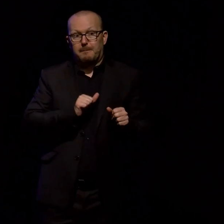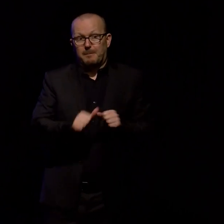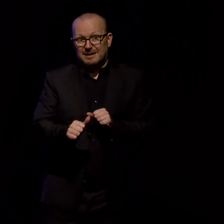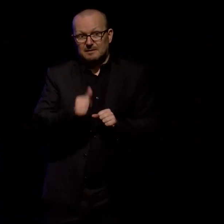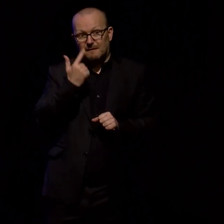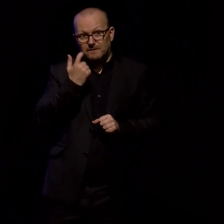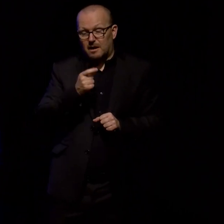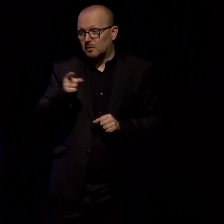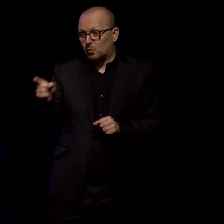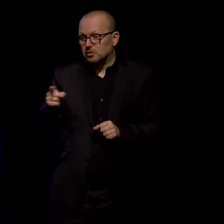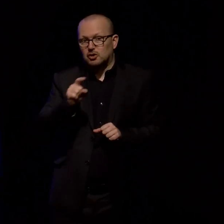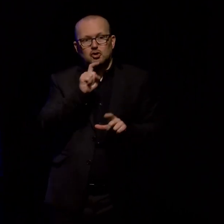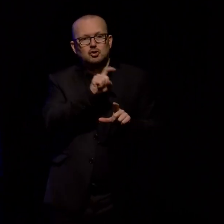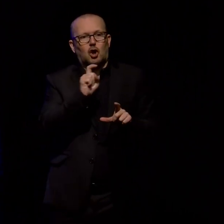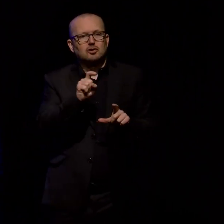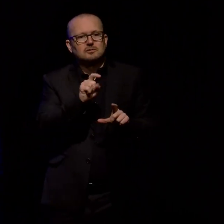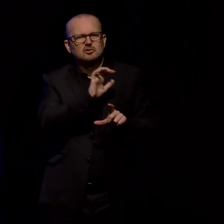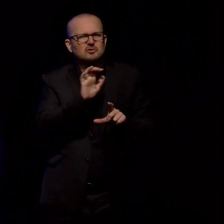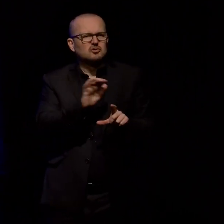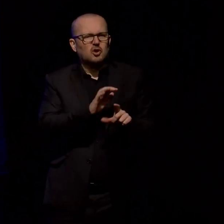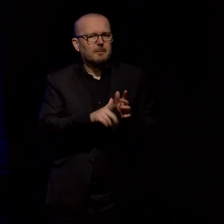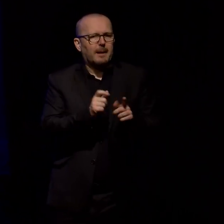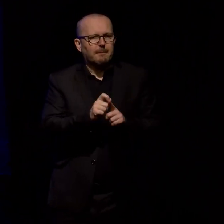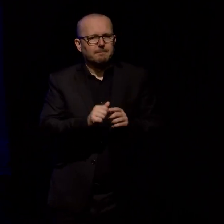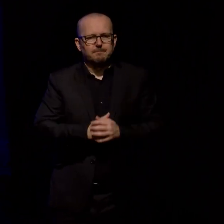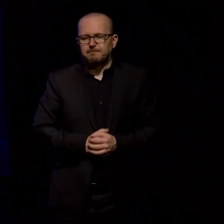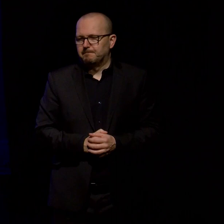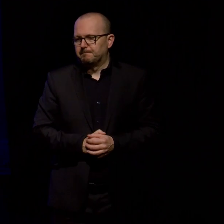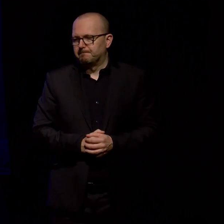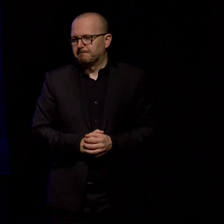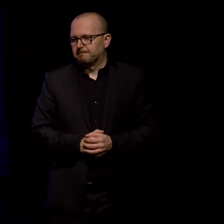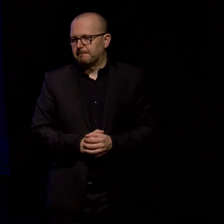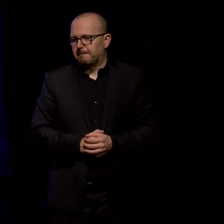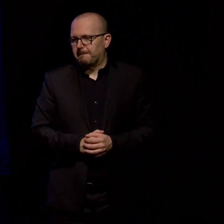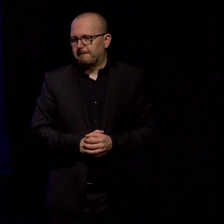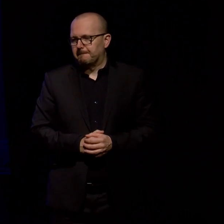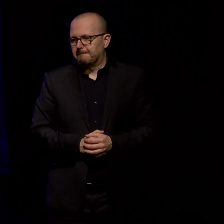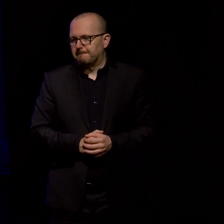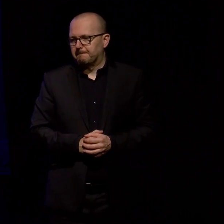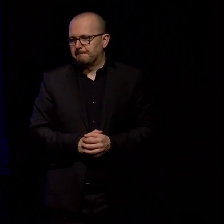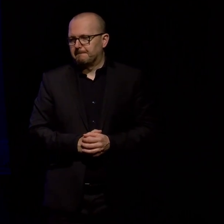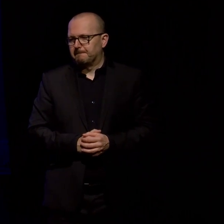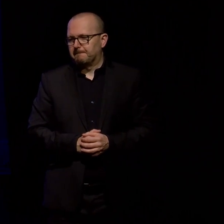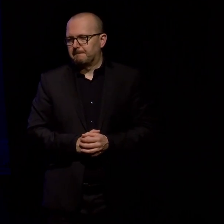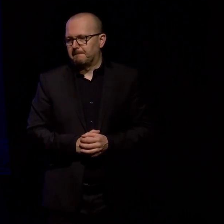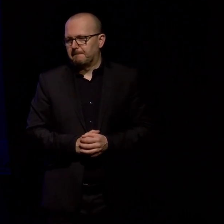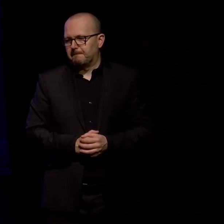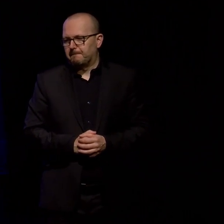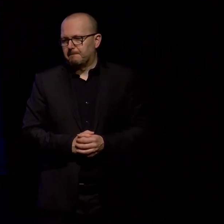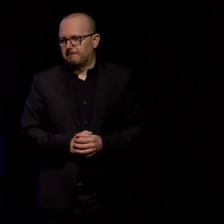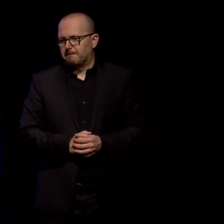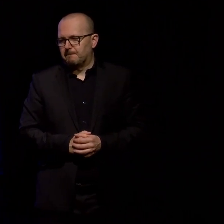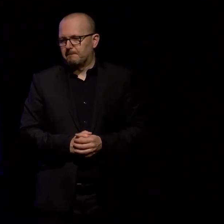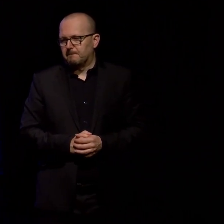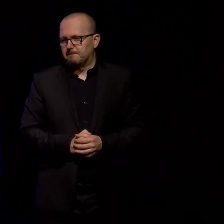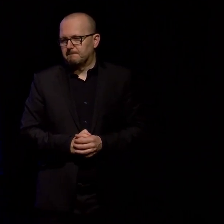that sort of showed a kind of observational richness where each dot counted the number of birds that had been observed at that